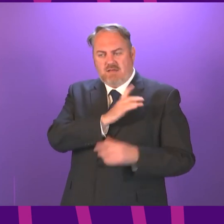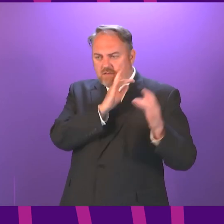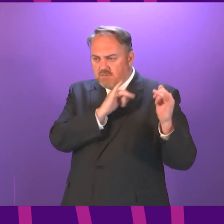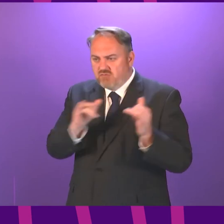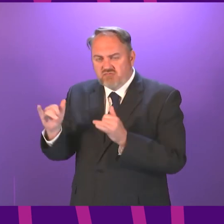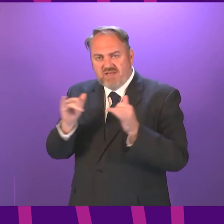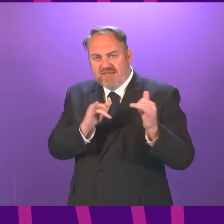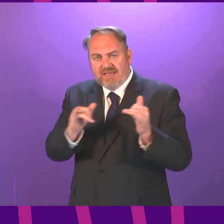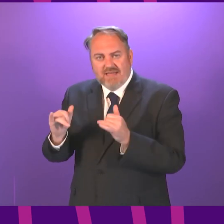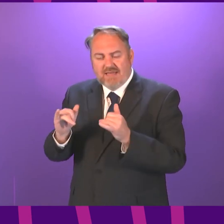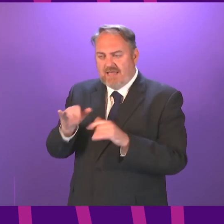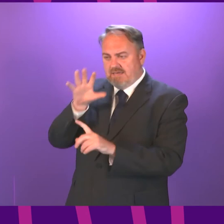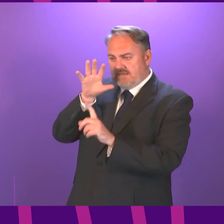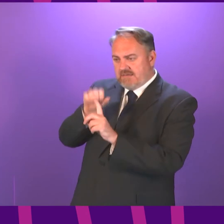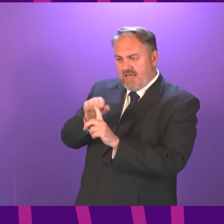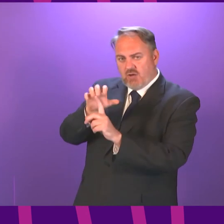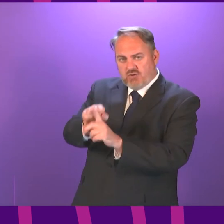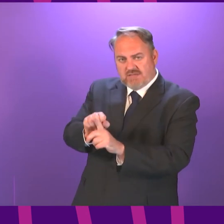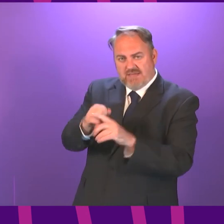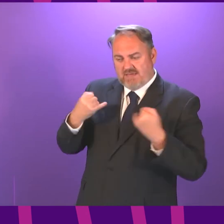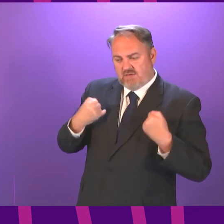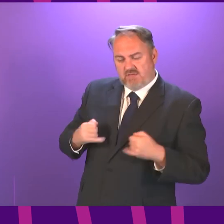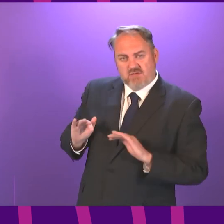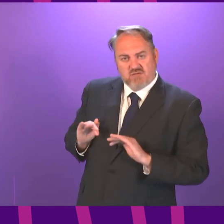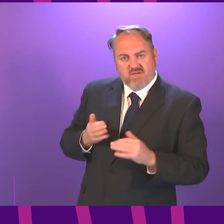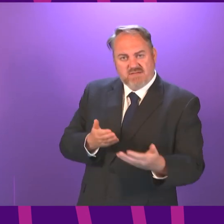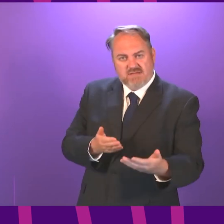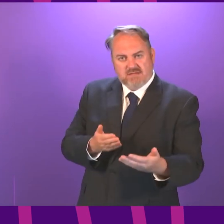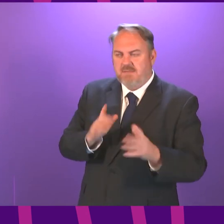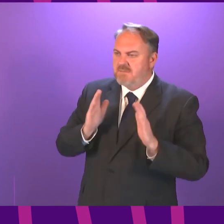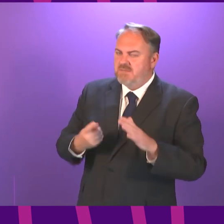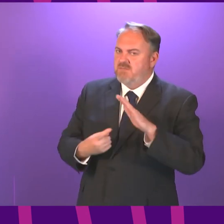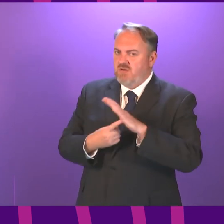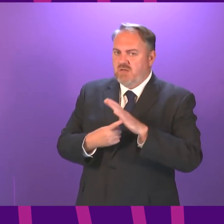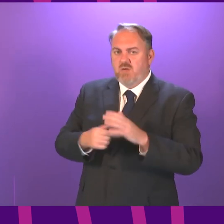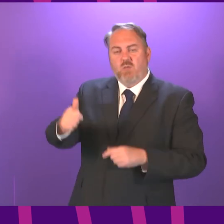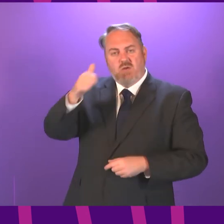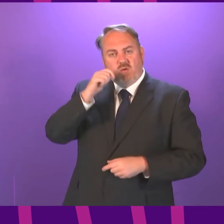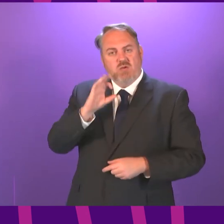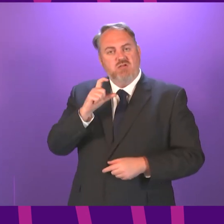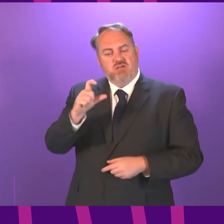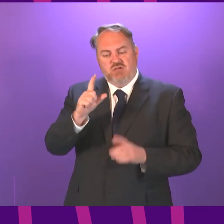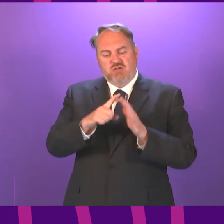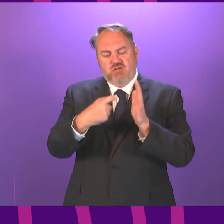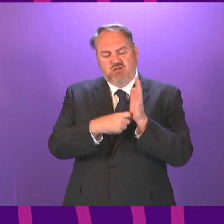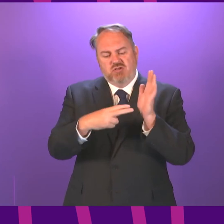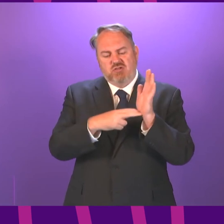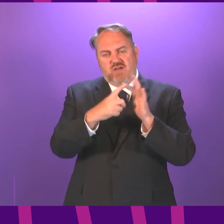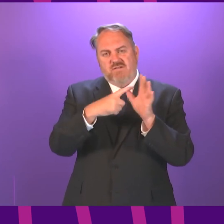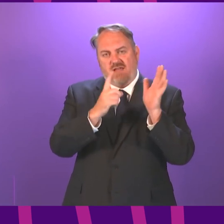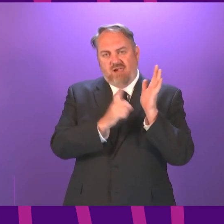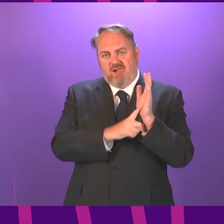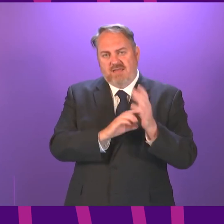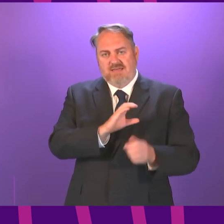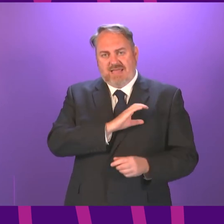continue to remobilise the Scottish NHS as we recover from COVID cervical cancer self tests are being trialled in some health